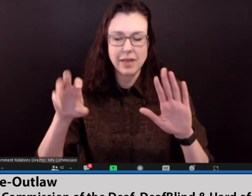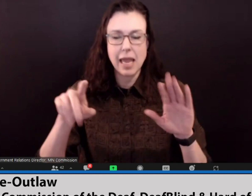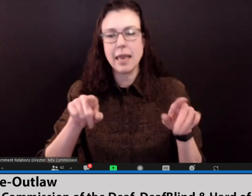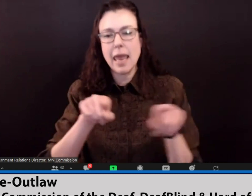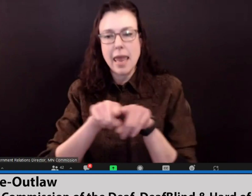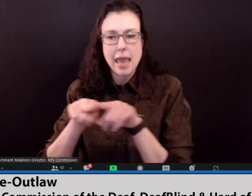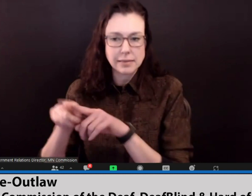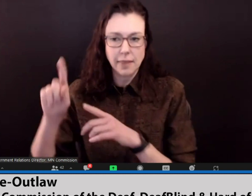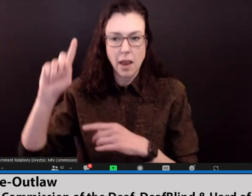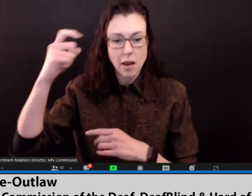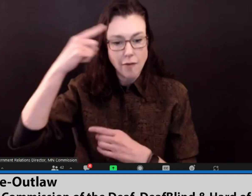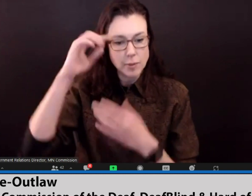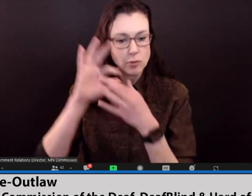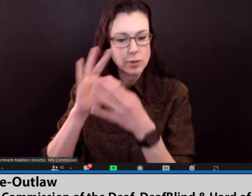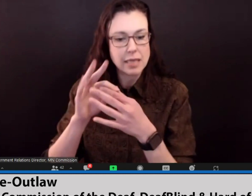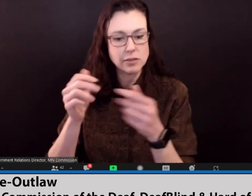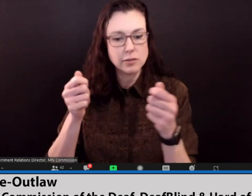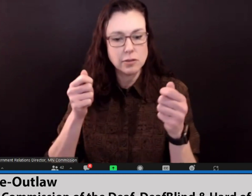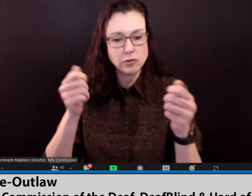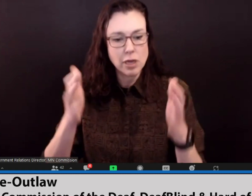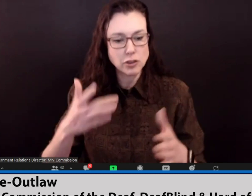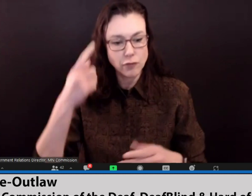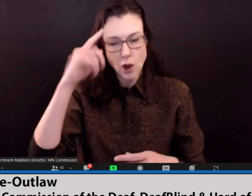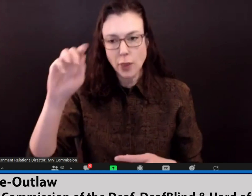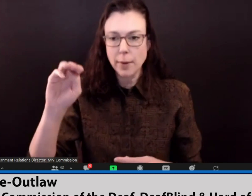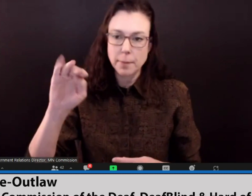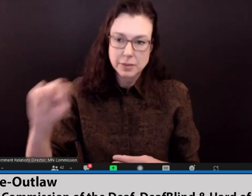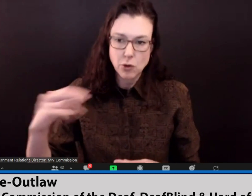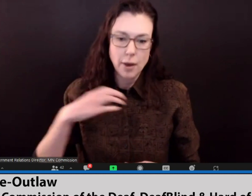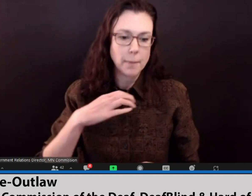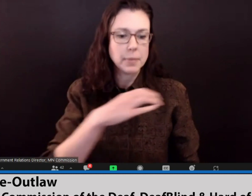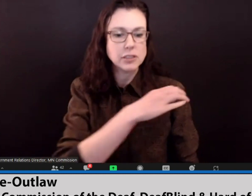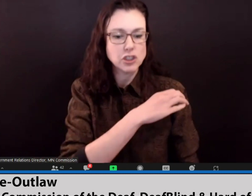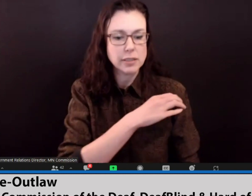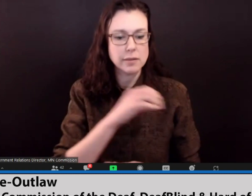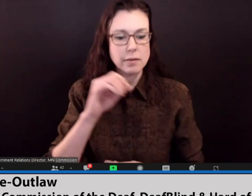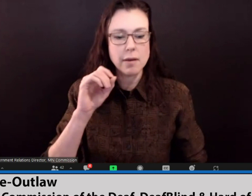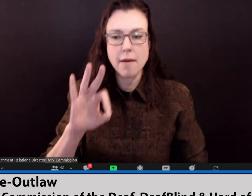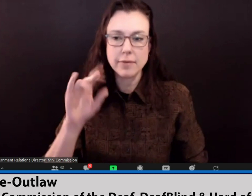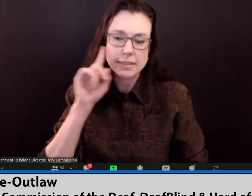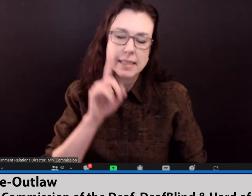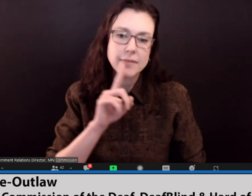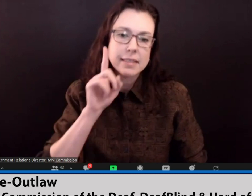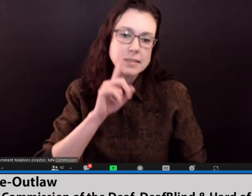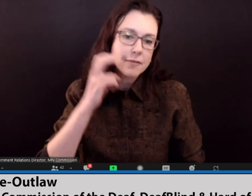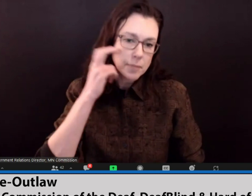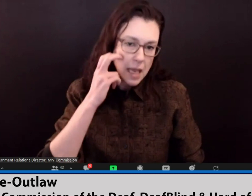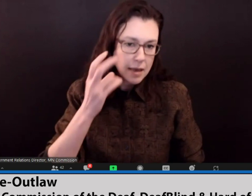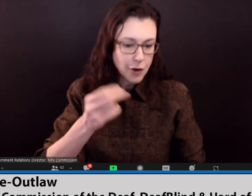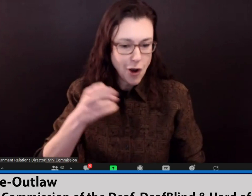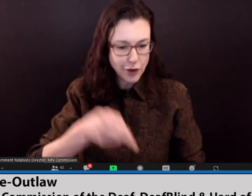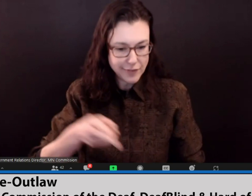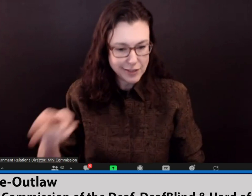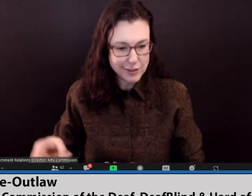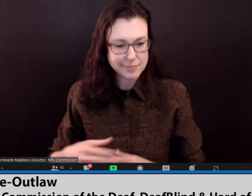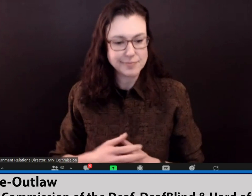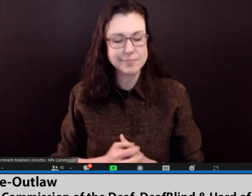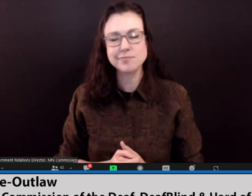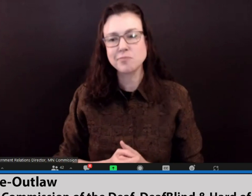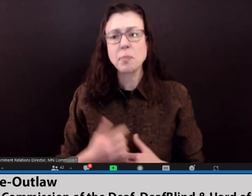And I am testifying at the government relations director for the Minnesota commission of the deaf deaf blind and hard